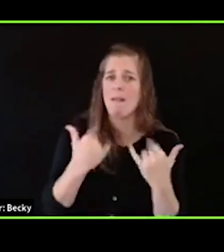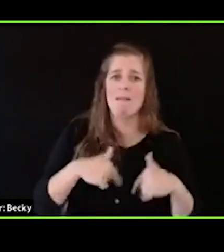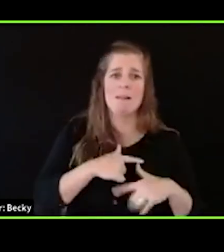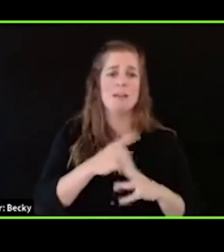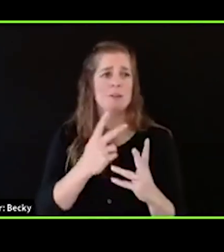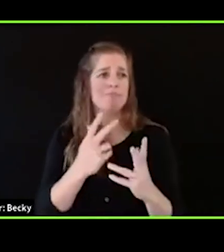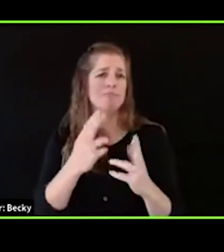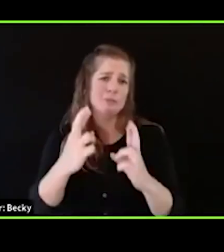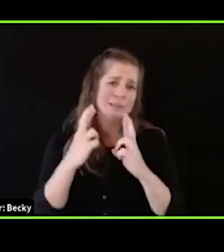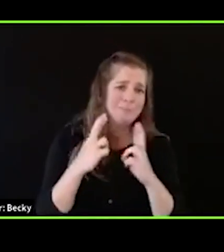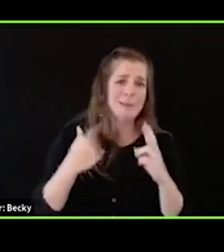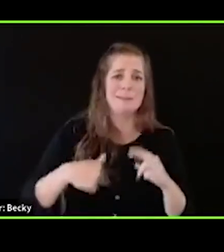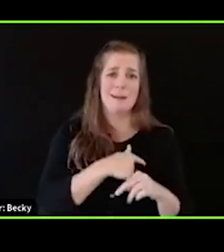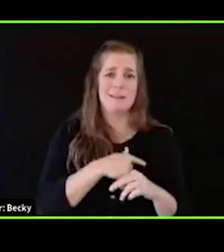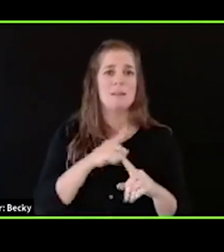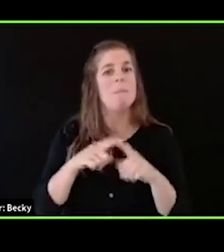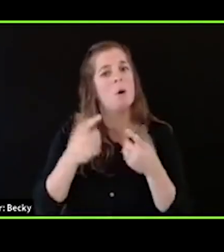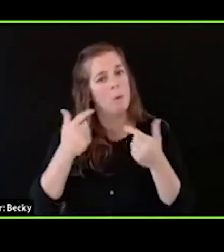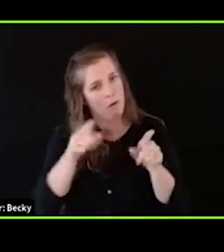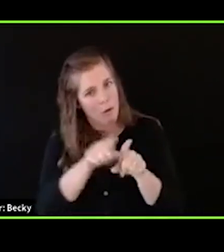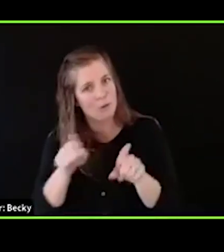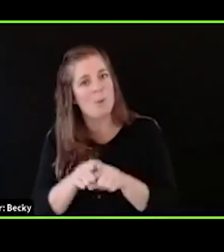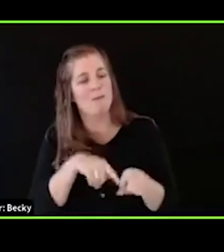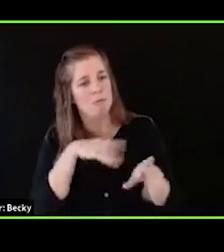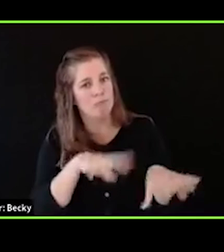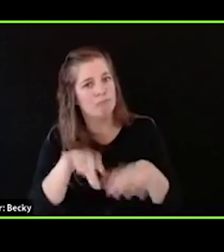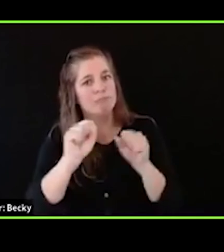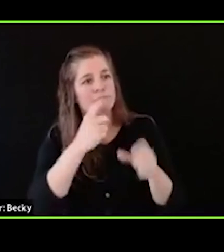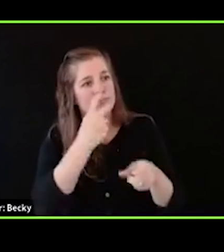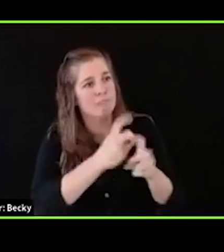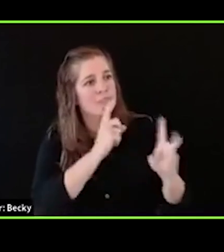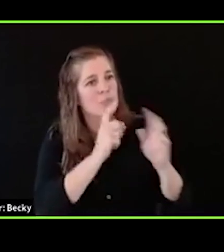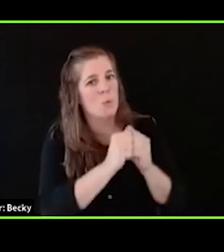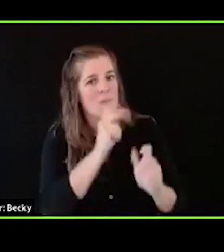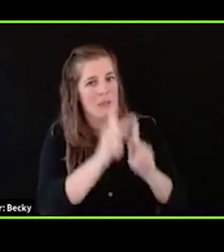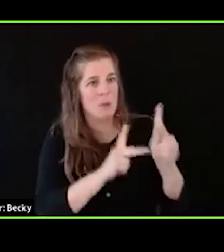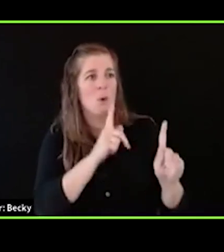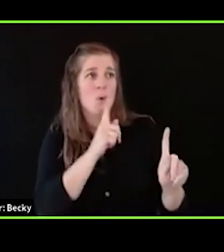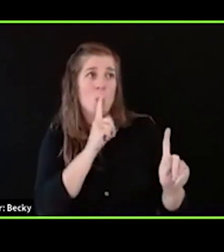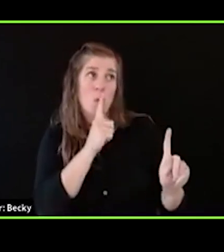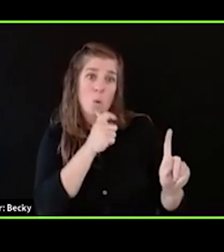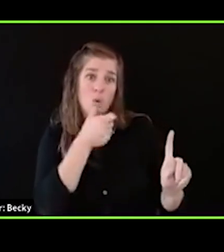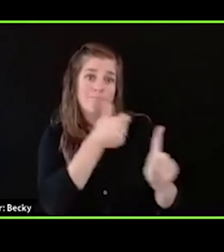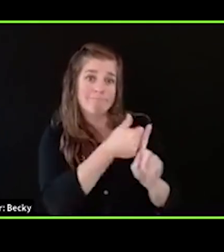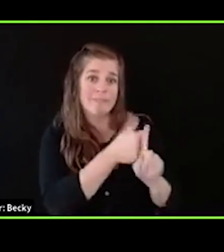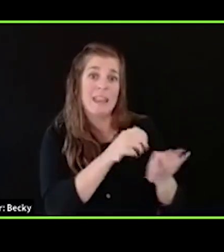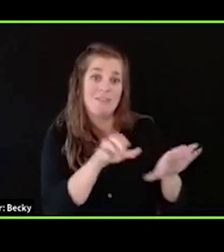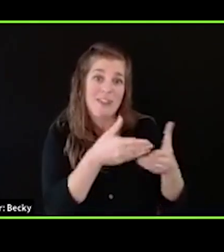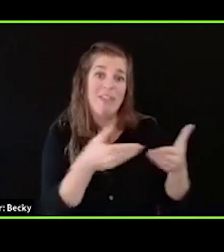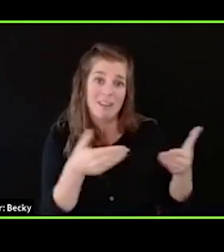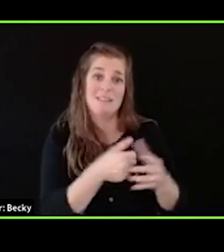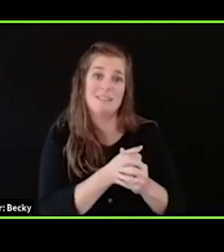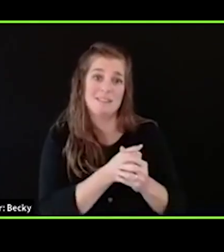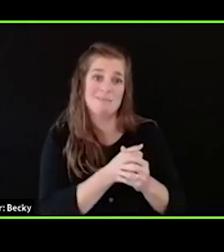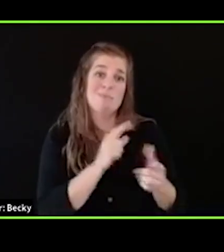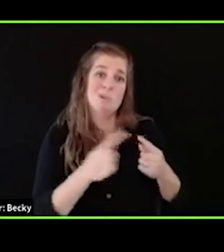respect, but with those who have fallen from that, who have done things that, if even for a time, have broken us and in so